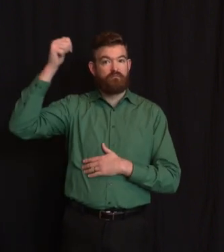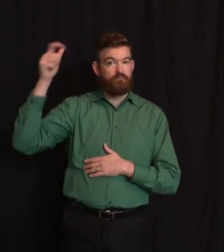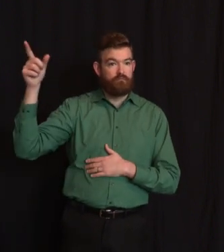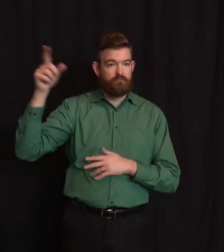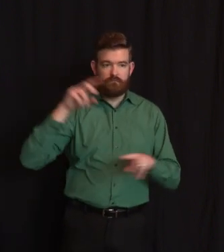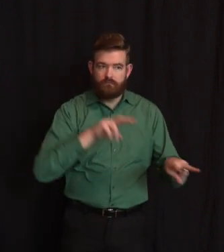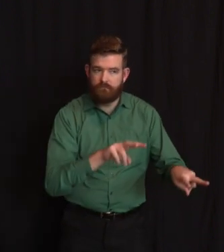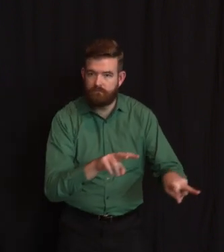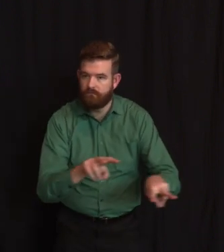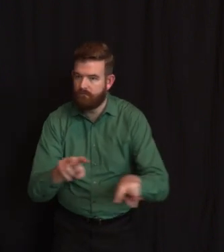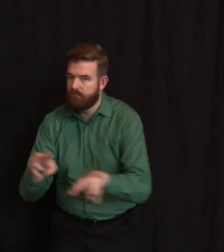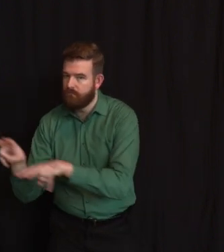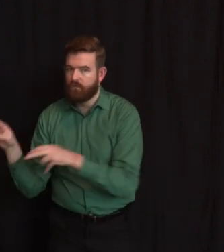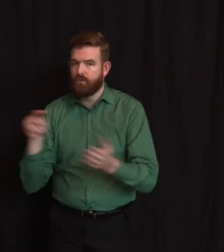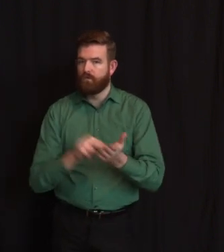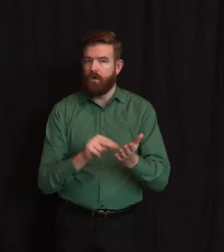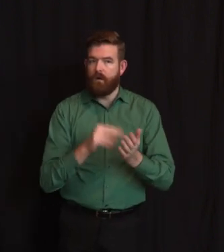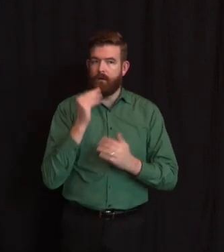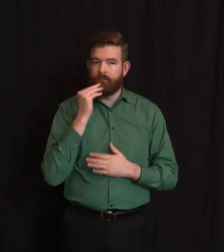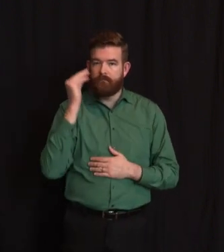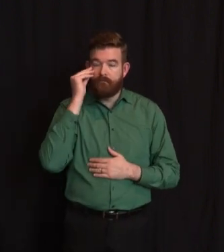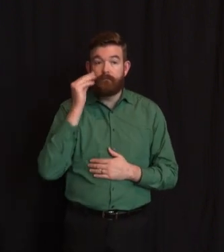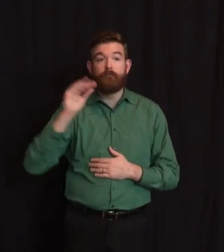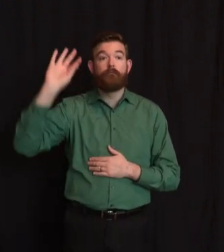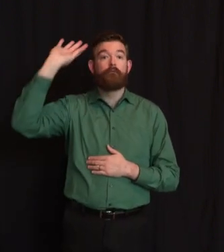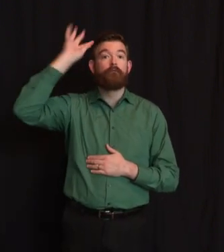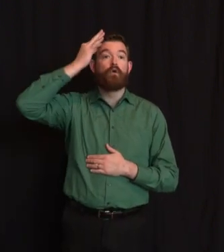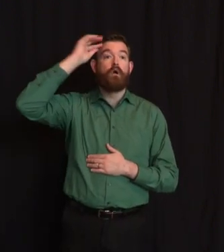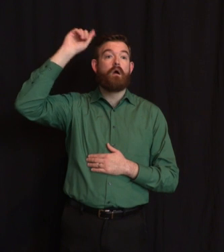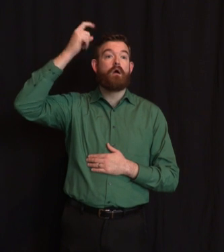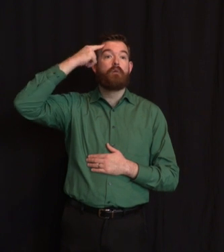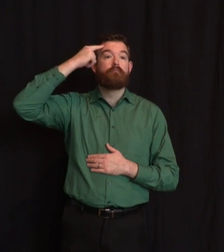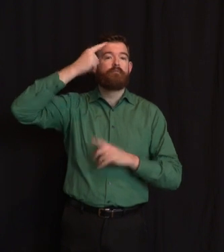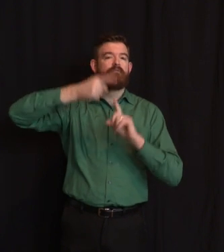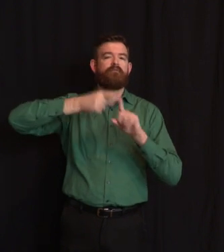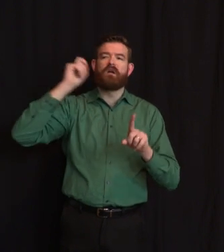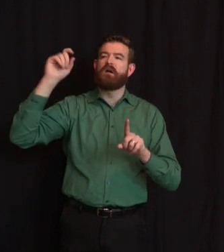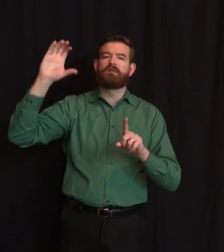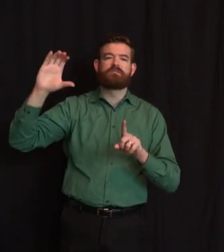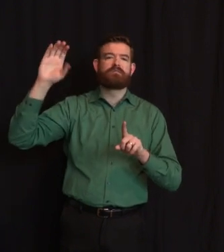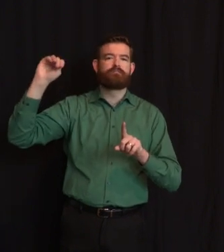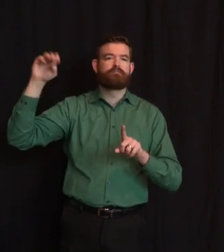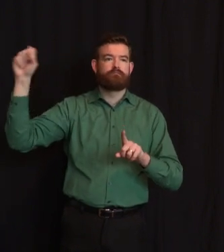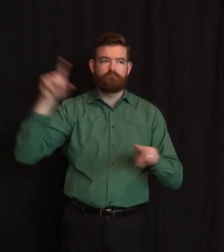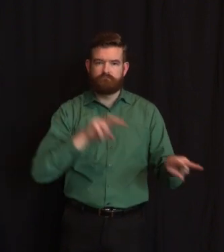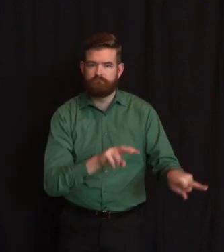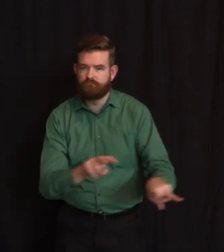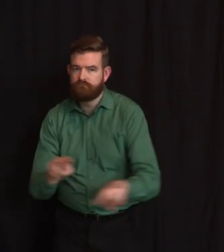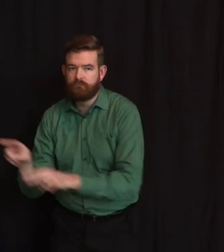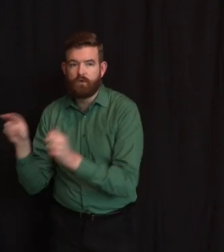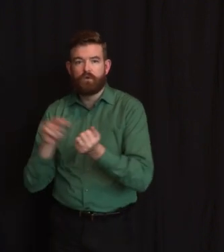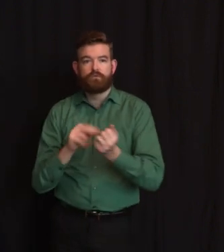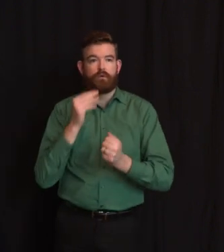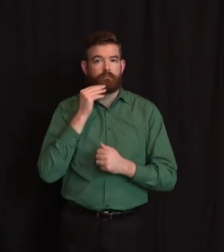Judy's own team at the Department of Health is all over it. I think we'll leave it at that for the time being. But our authority is significant.